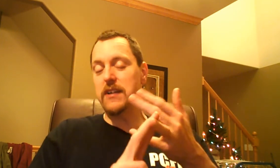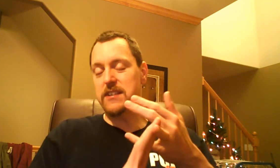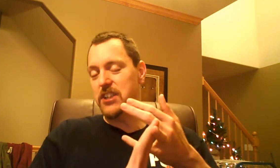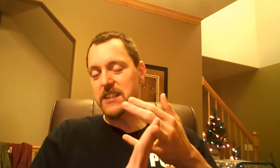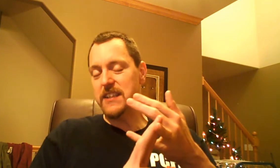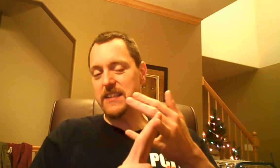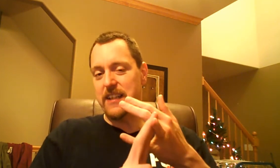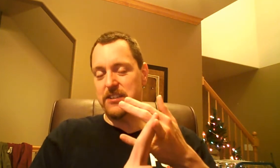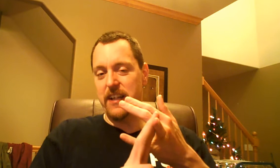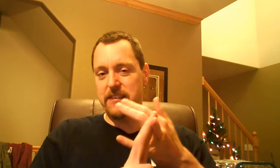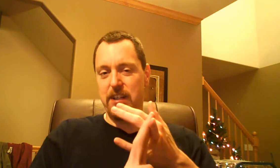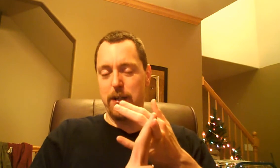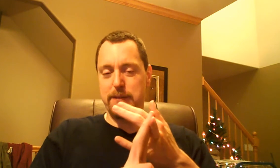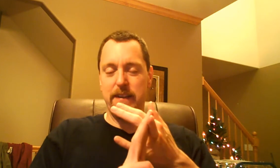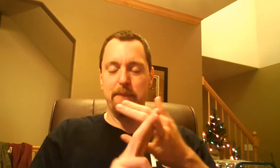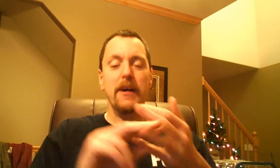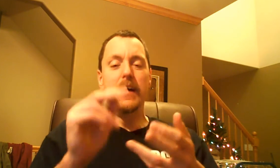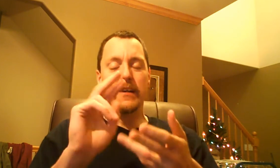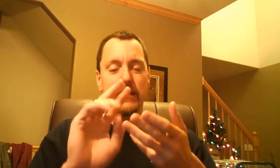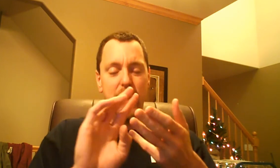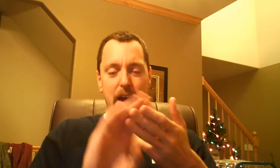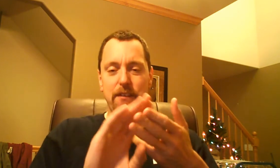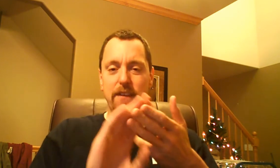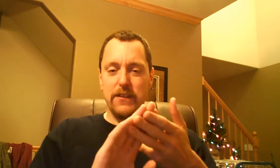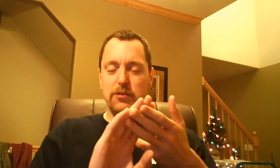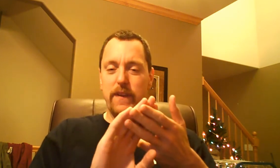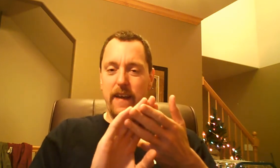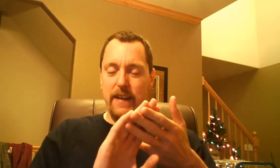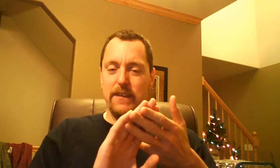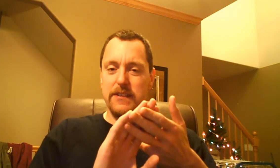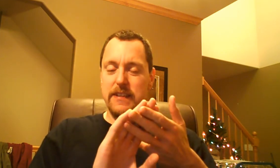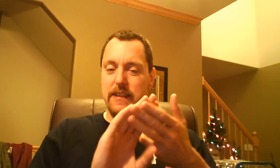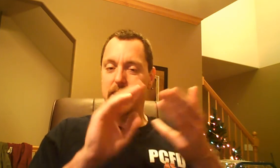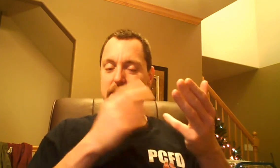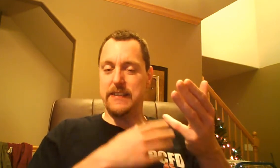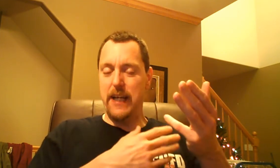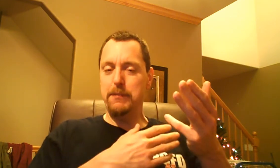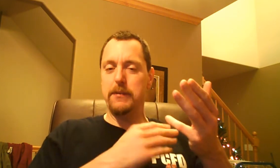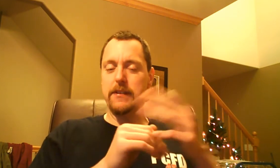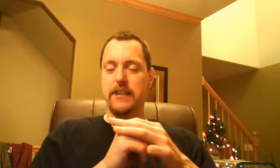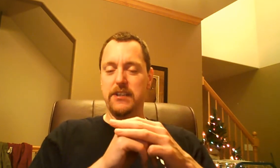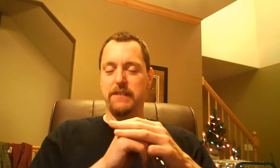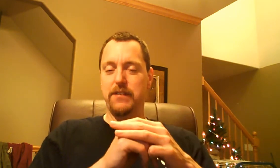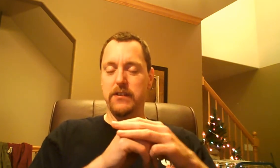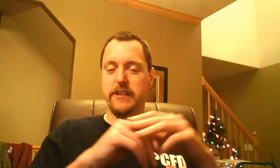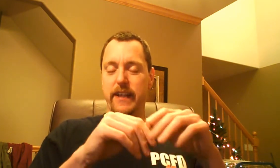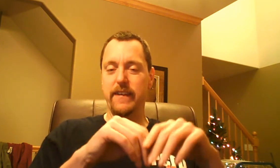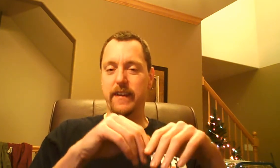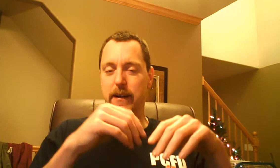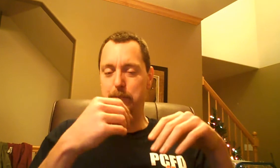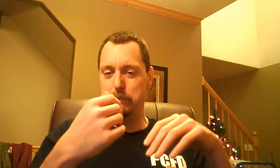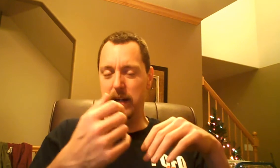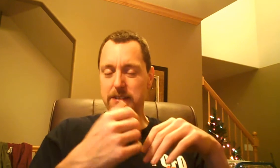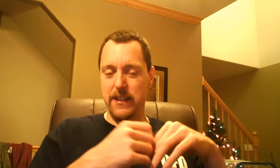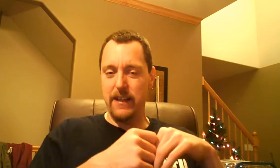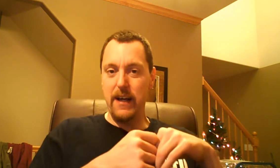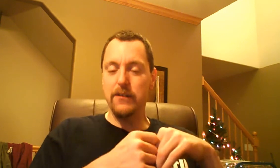as well as cheese has naturally has carbs in them. Having those within those acceptable induction foods and the amounts allowed